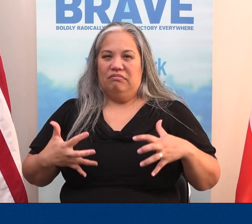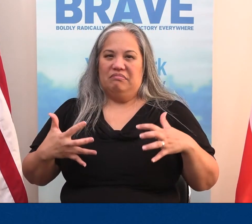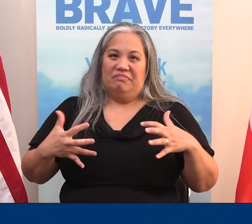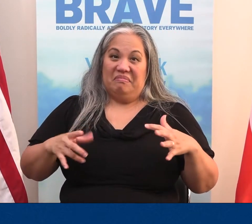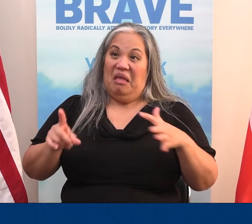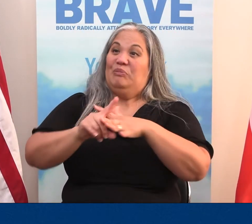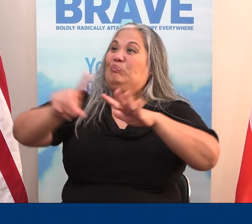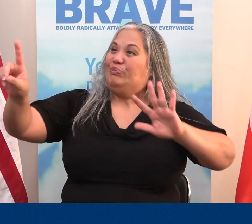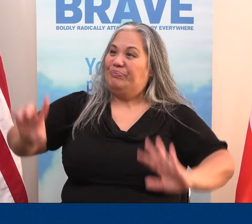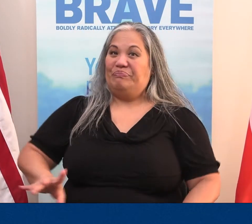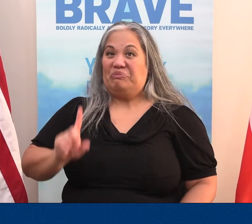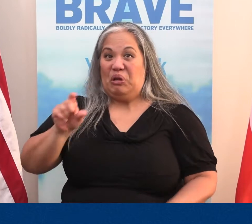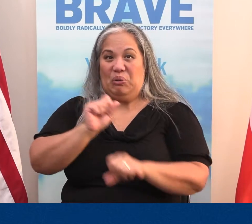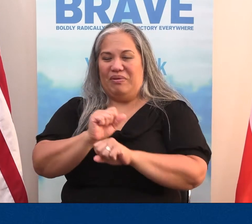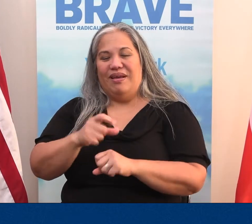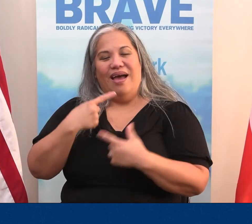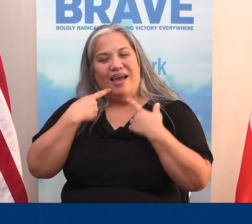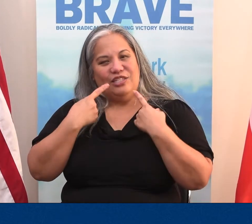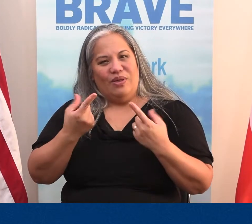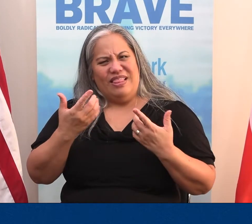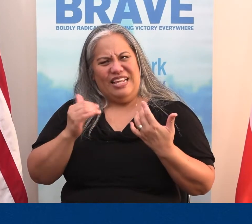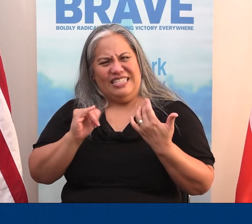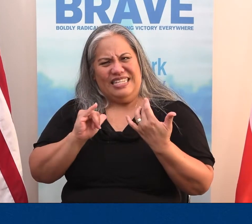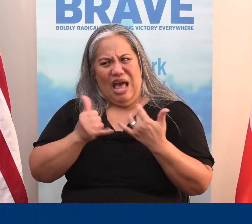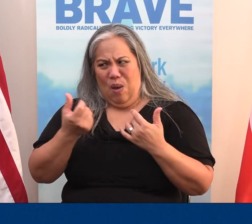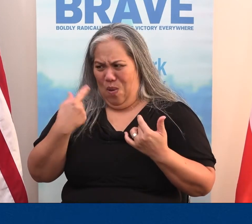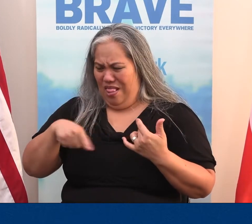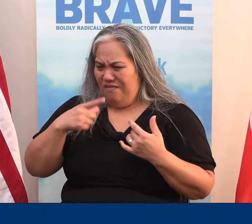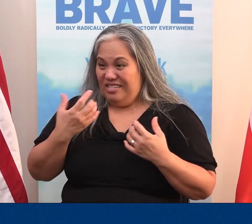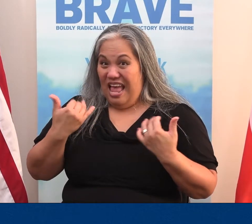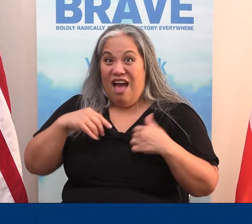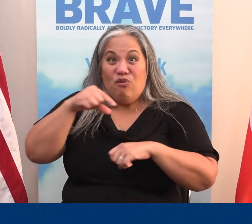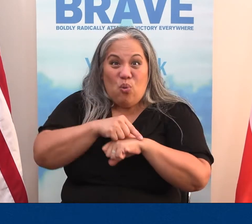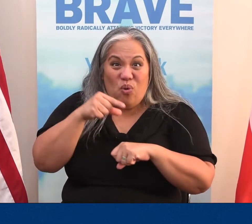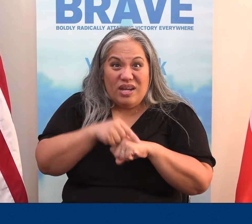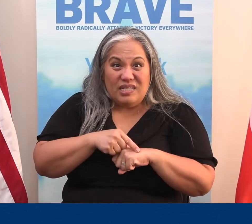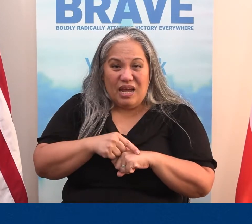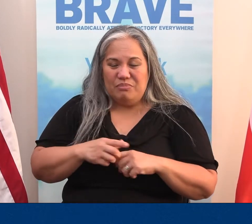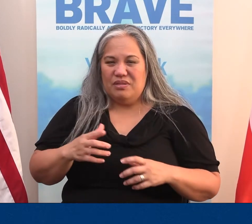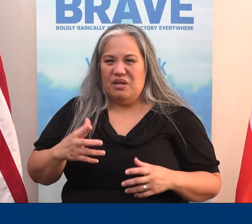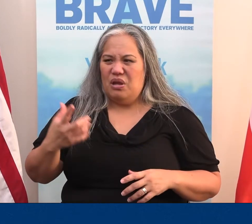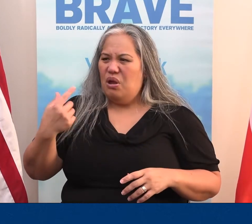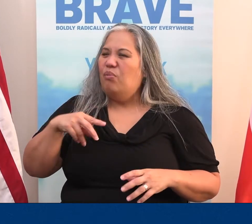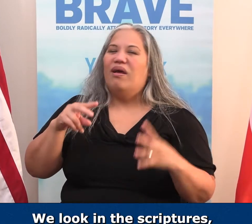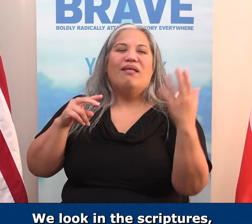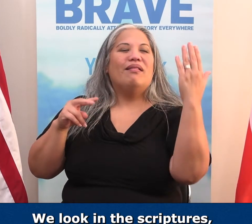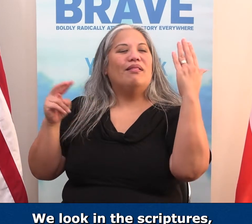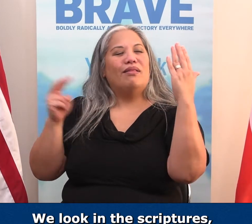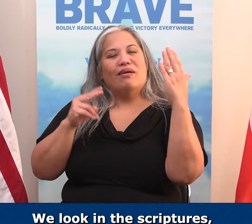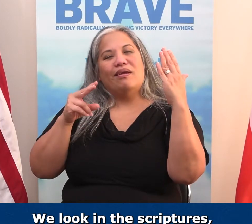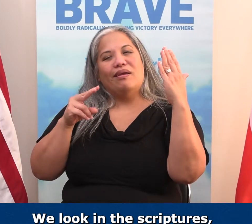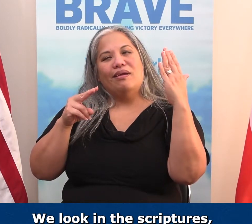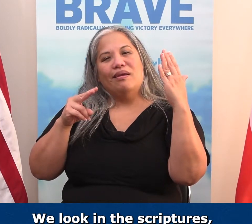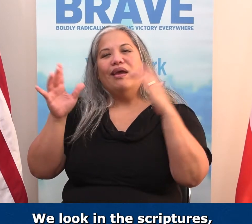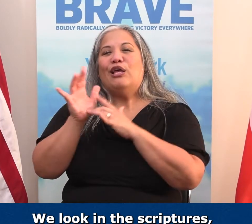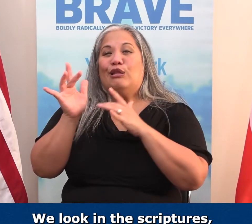And you're all, I'm telling you, that's how a lot of us have quiet times. We look into scriptures, we go,